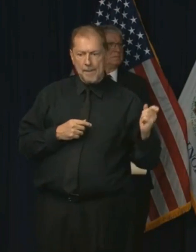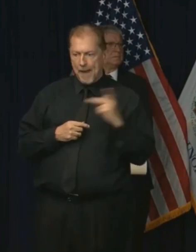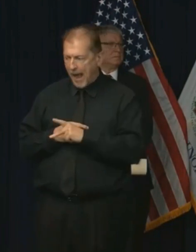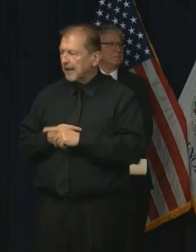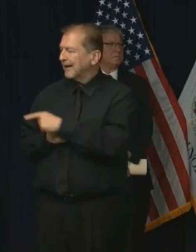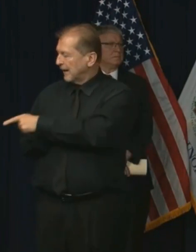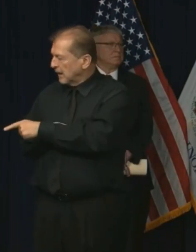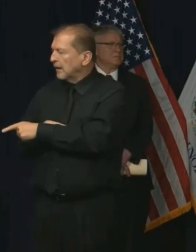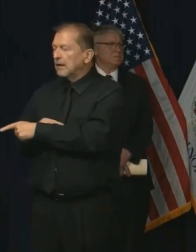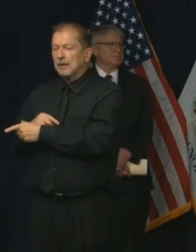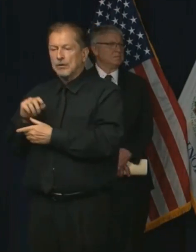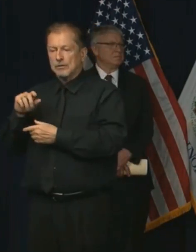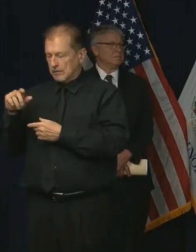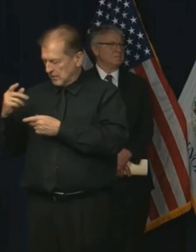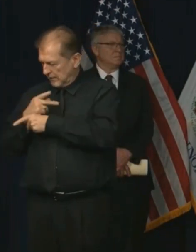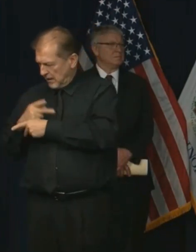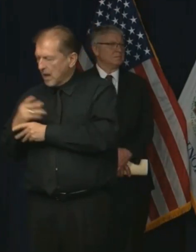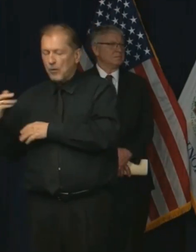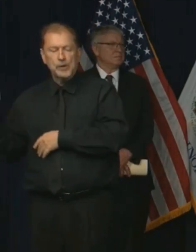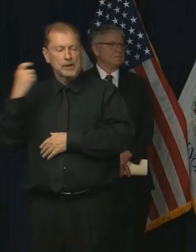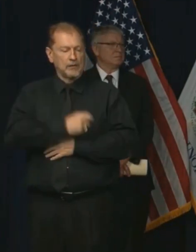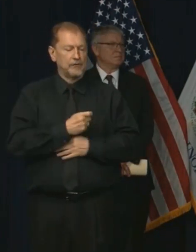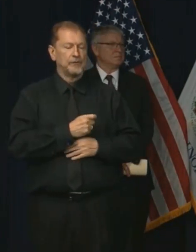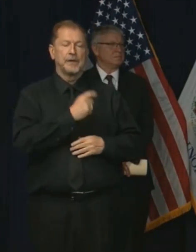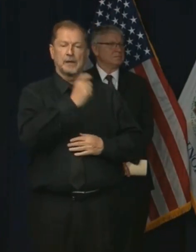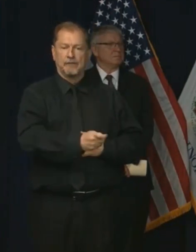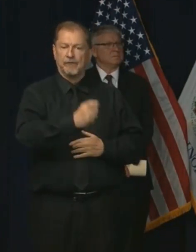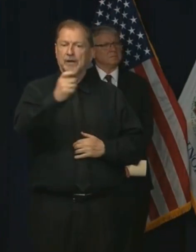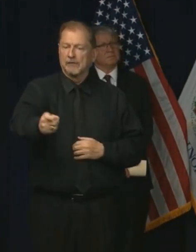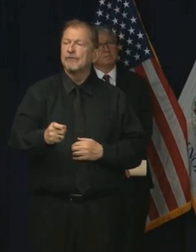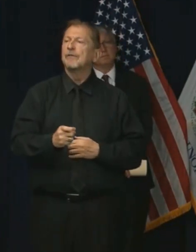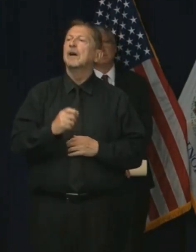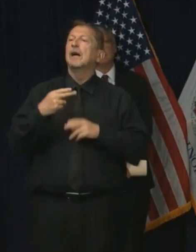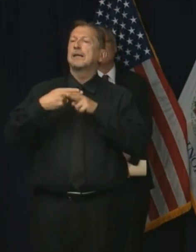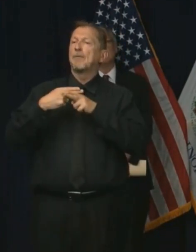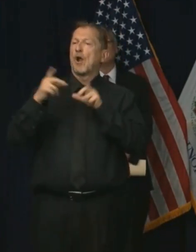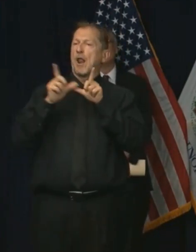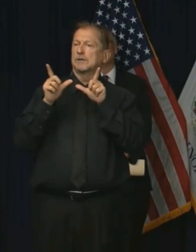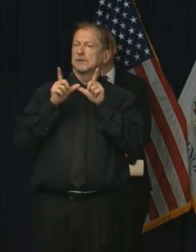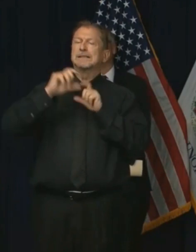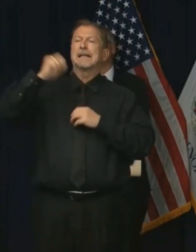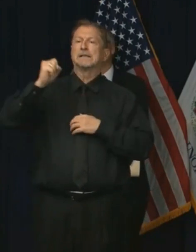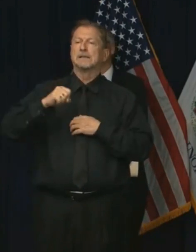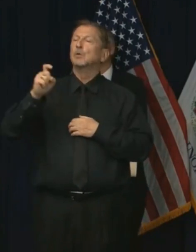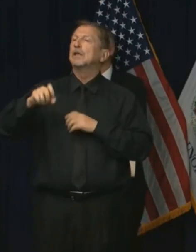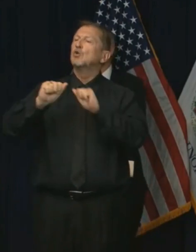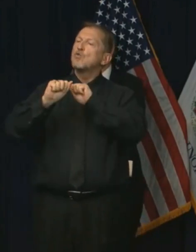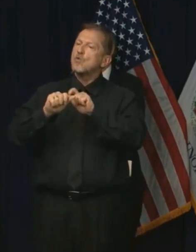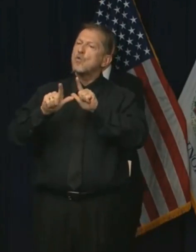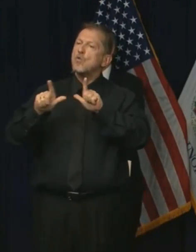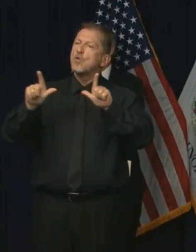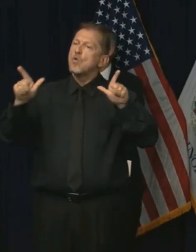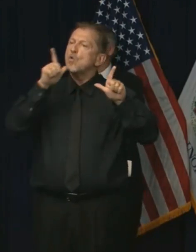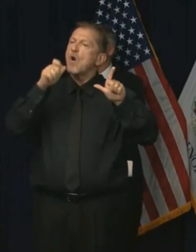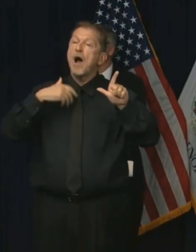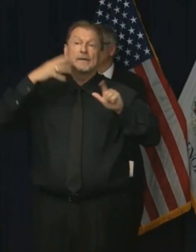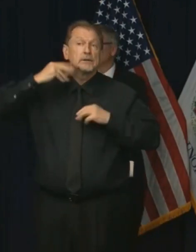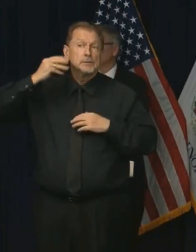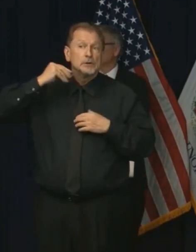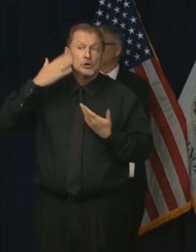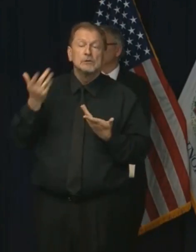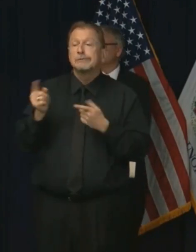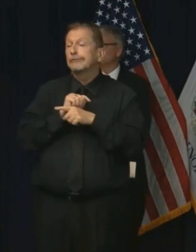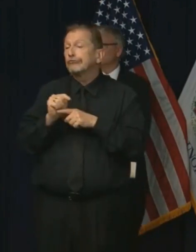And we've asked them to come back in and we're giving them temporary licenses as well. So, yes, we need everybody and anybody that has medical